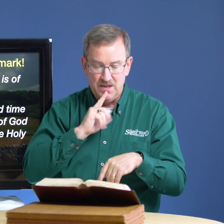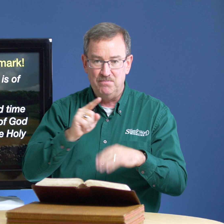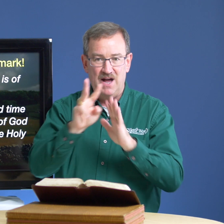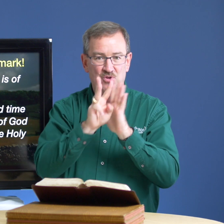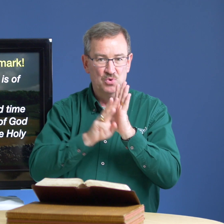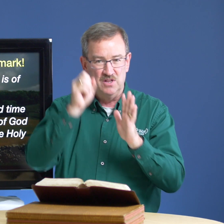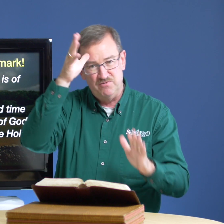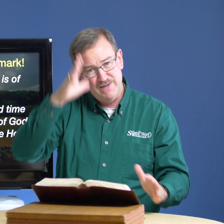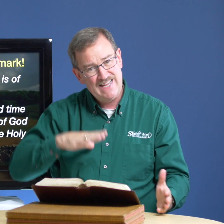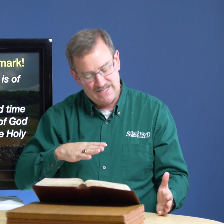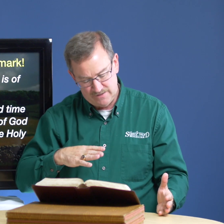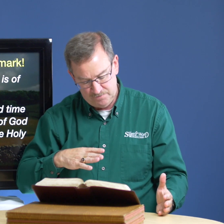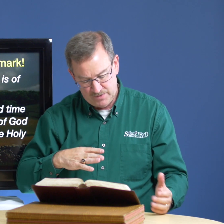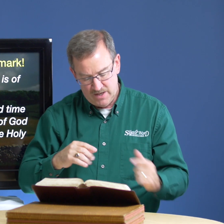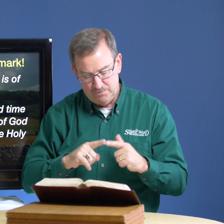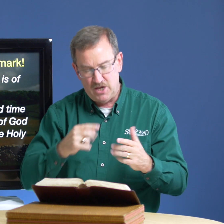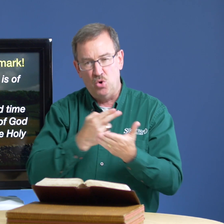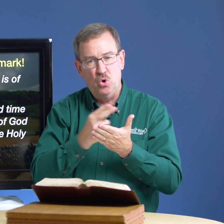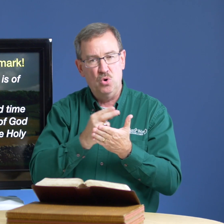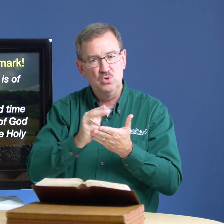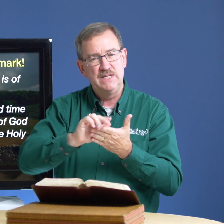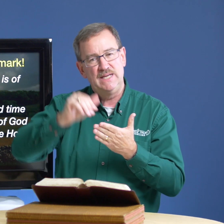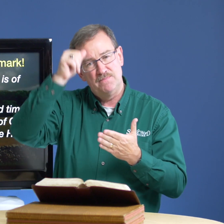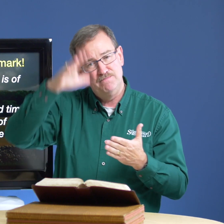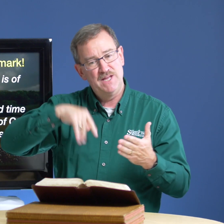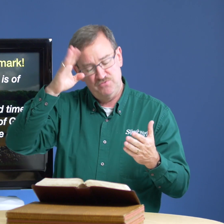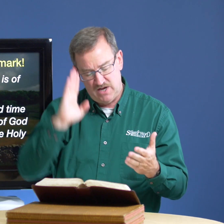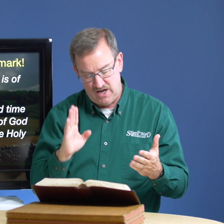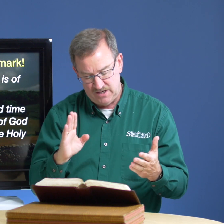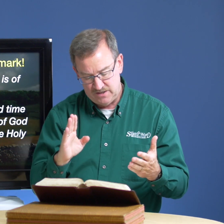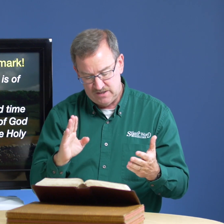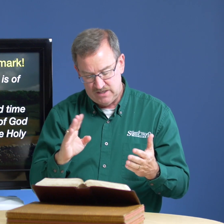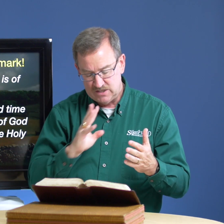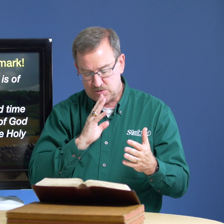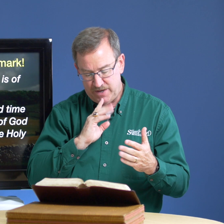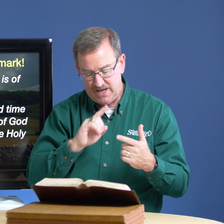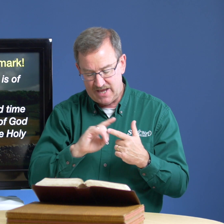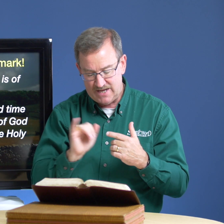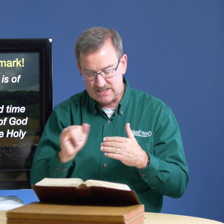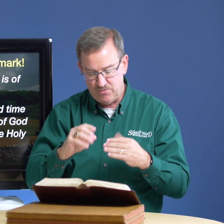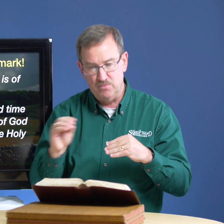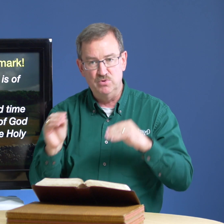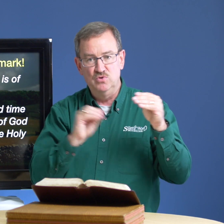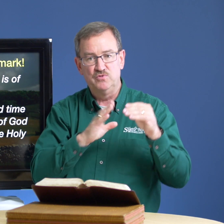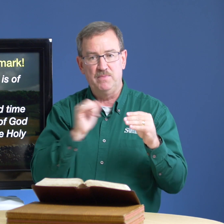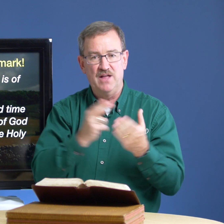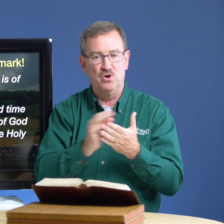by the will of man but holy men of god spake as they were moved by the